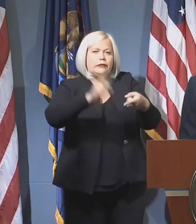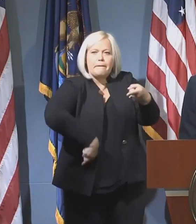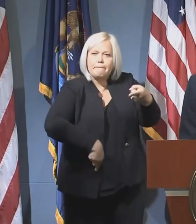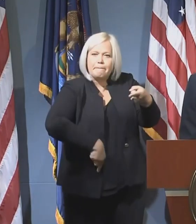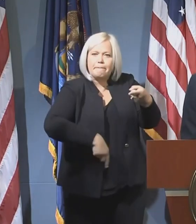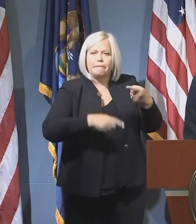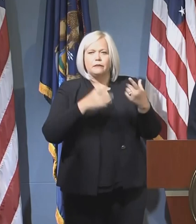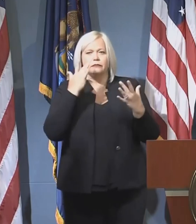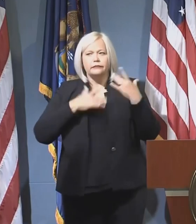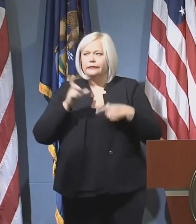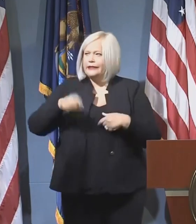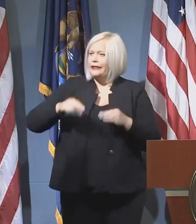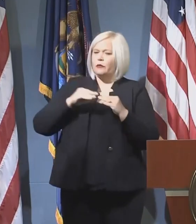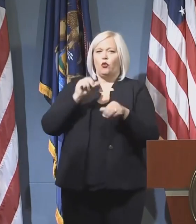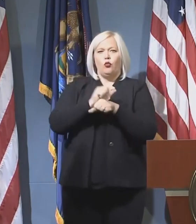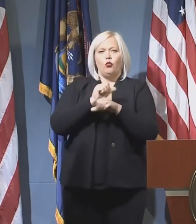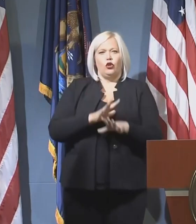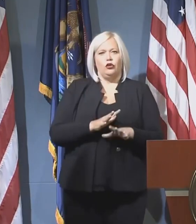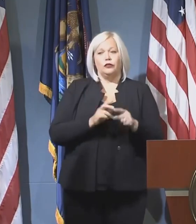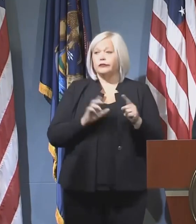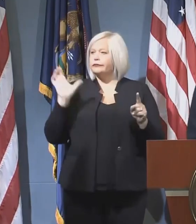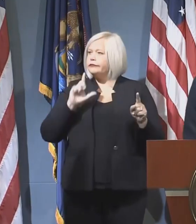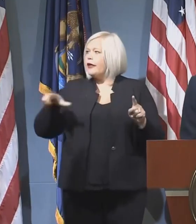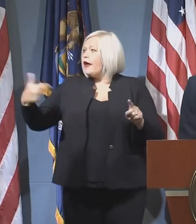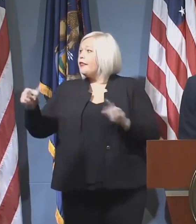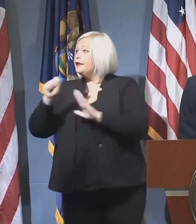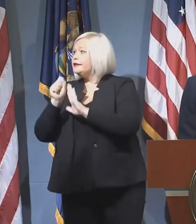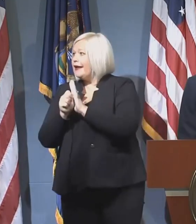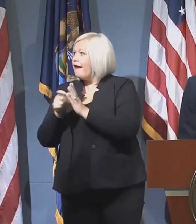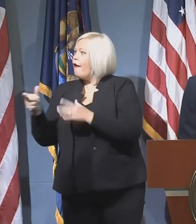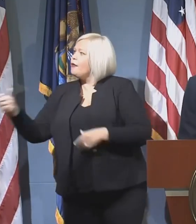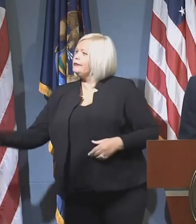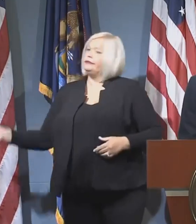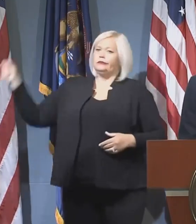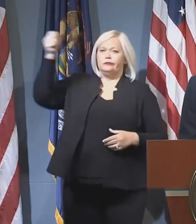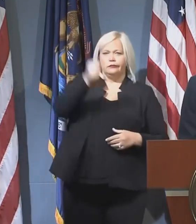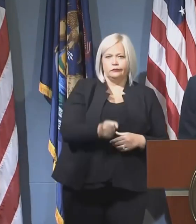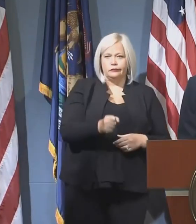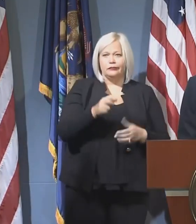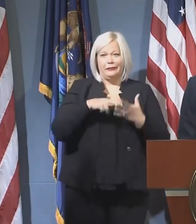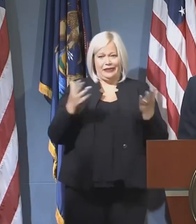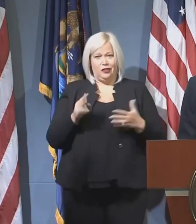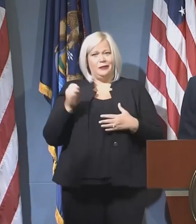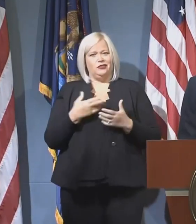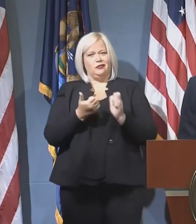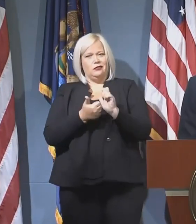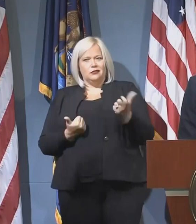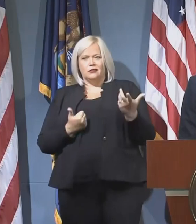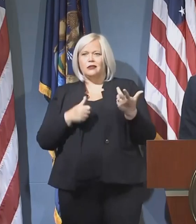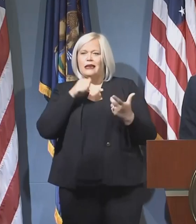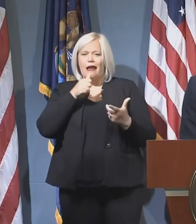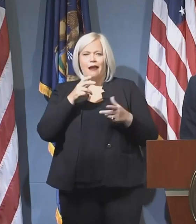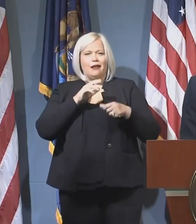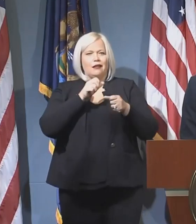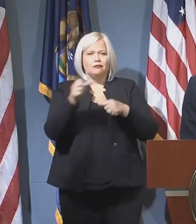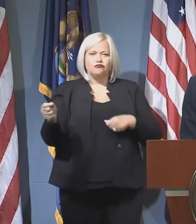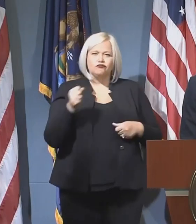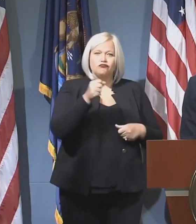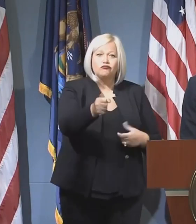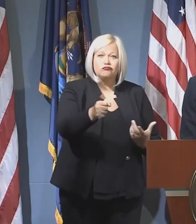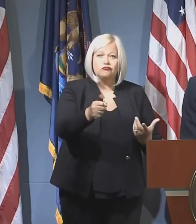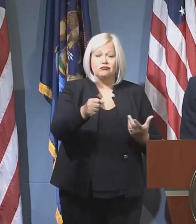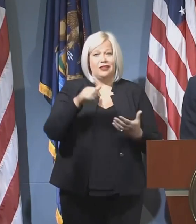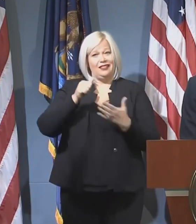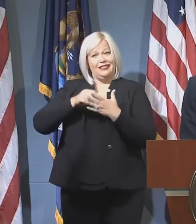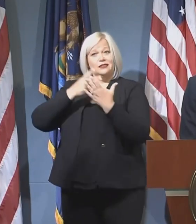businesses. Oftentimes, they look to other states to grow with more educated workforces. Programs like Future for